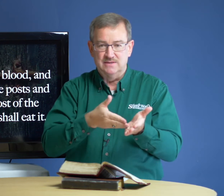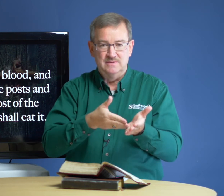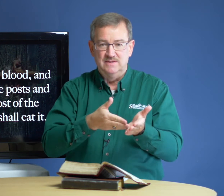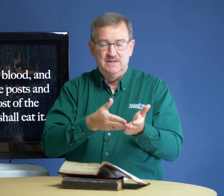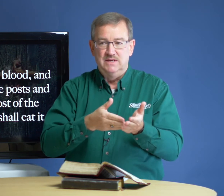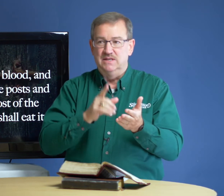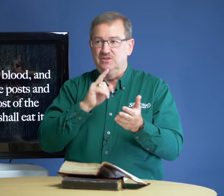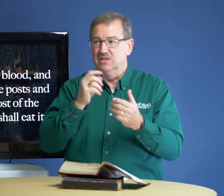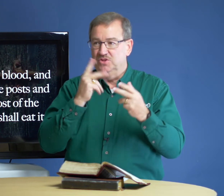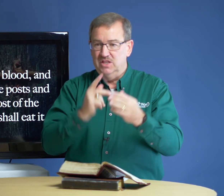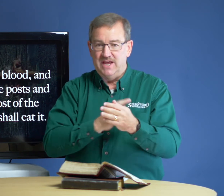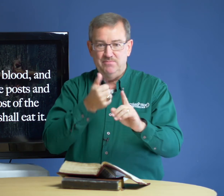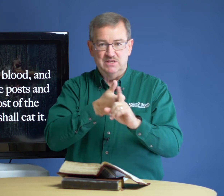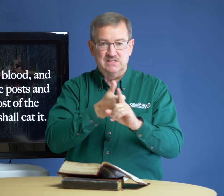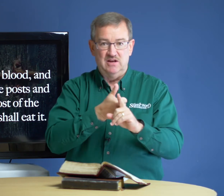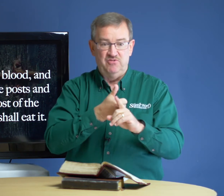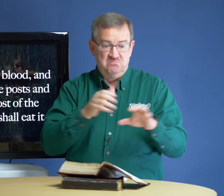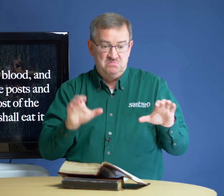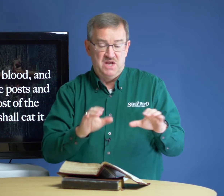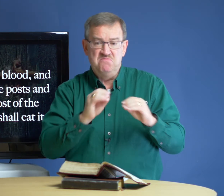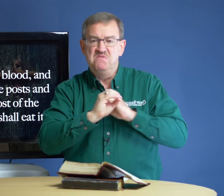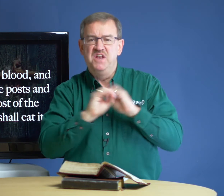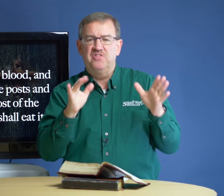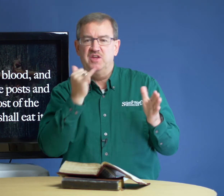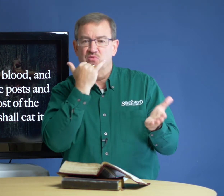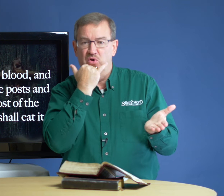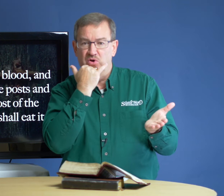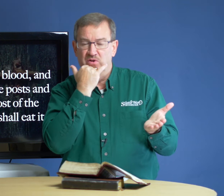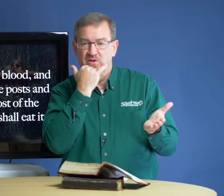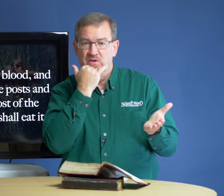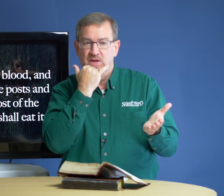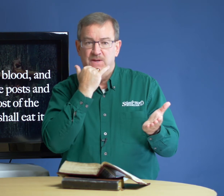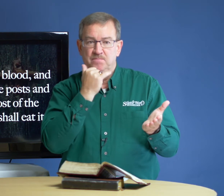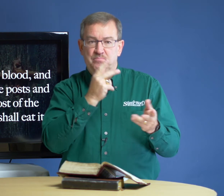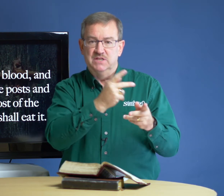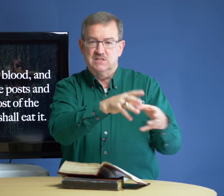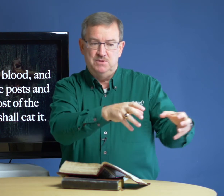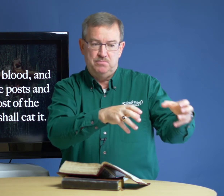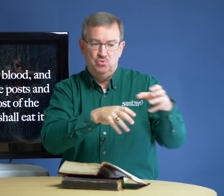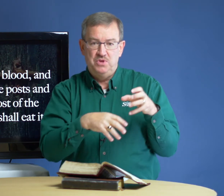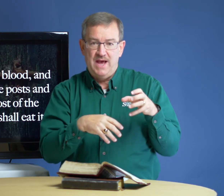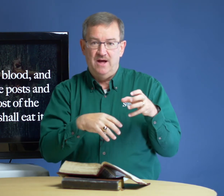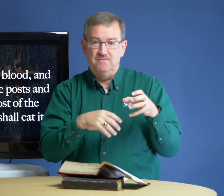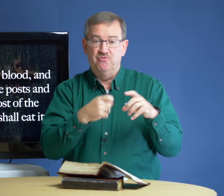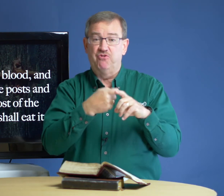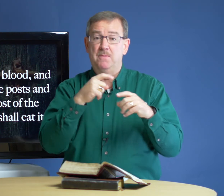The lamb itself done nothing wrong, but it's to be pulled out from